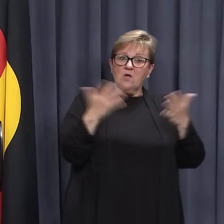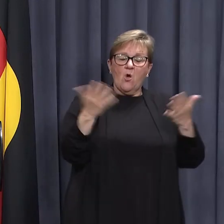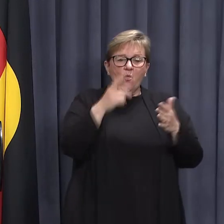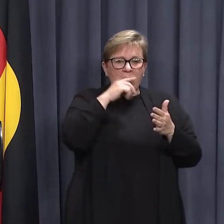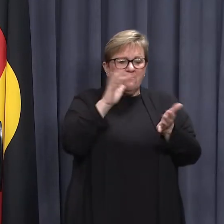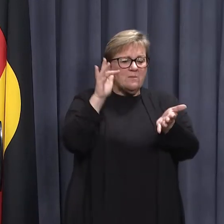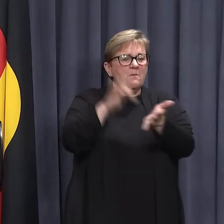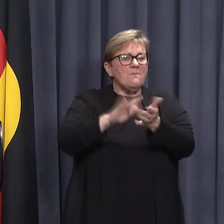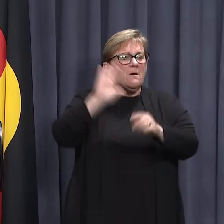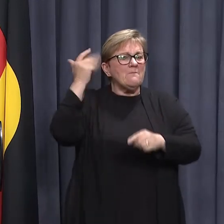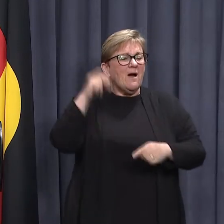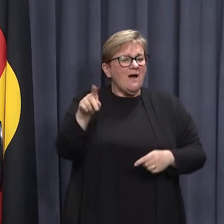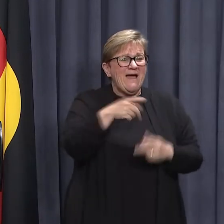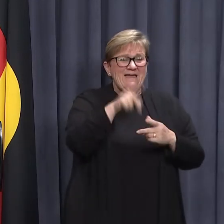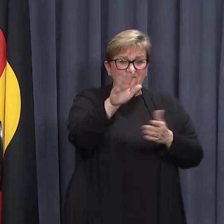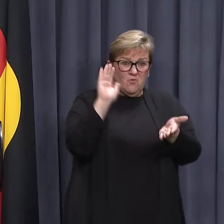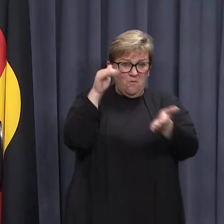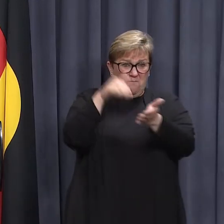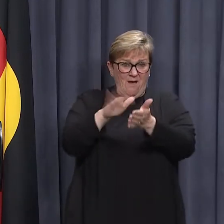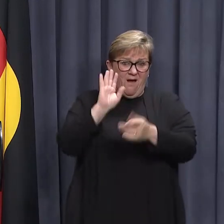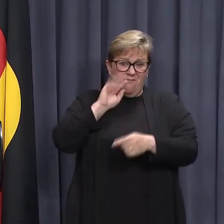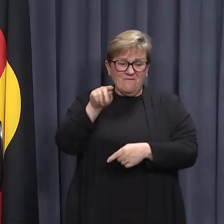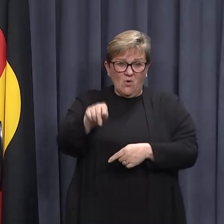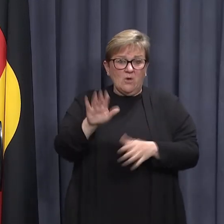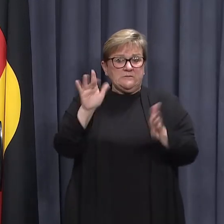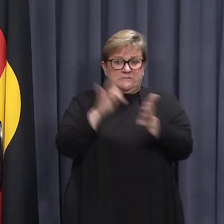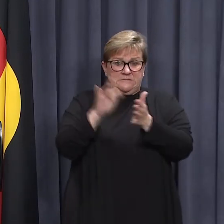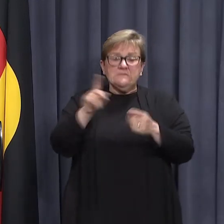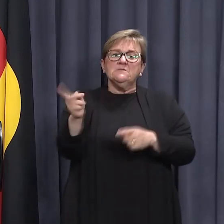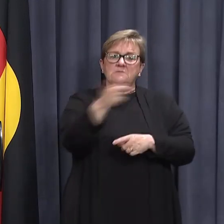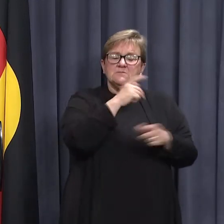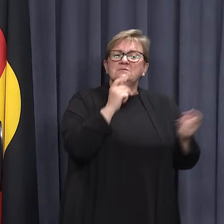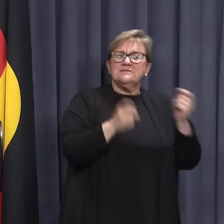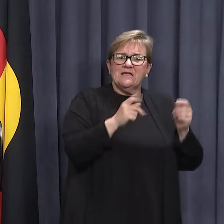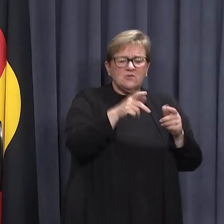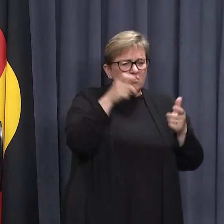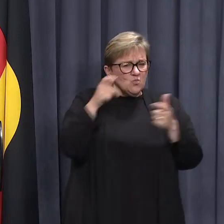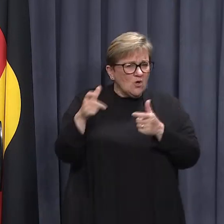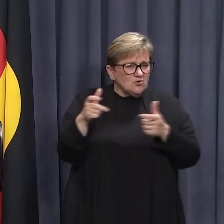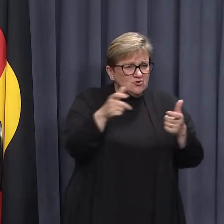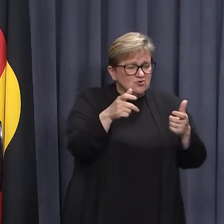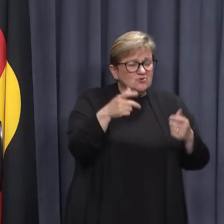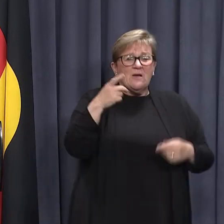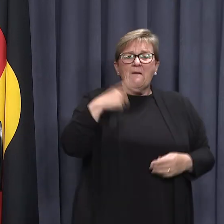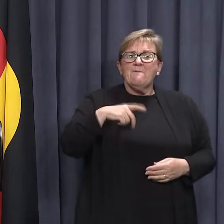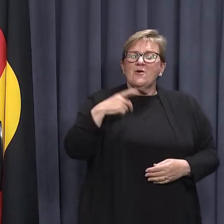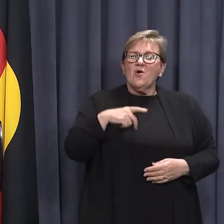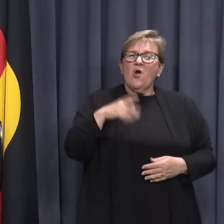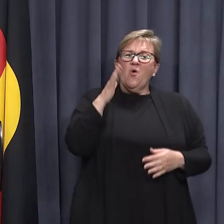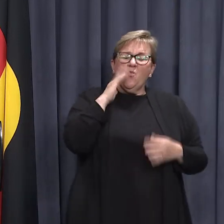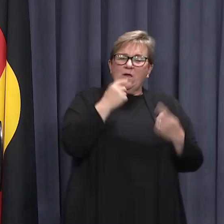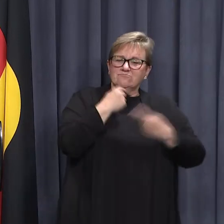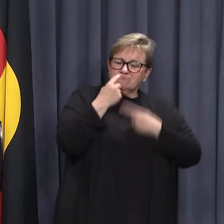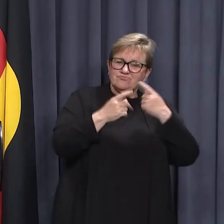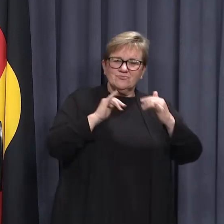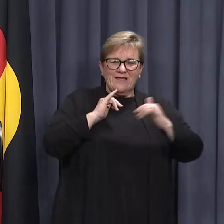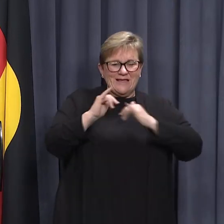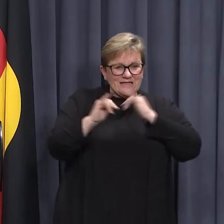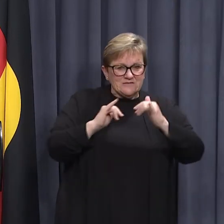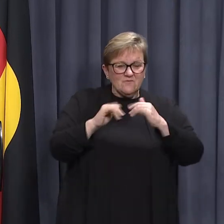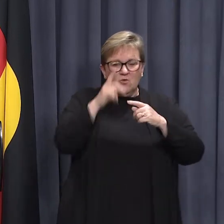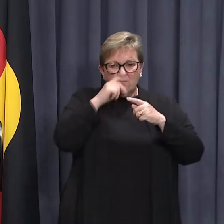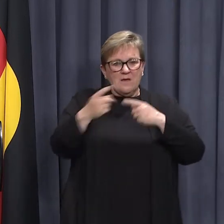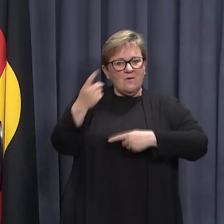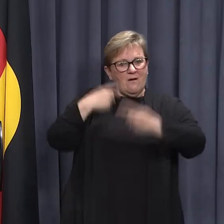get tested if you have been there. Ensure you monitor these venues because following detailed interviews and contact